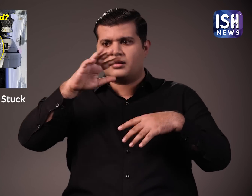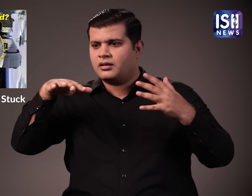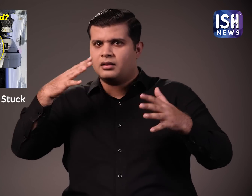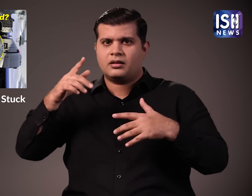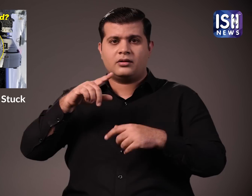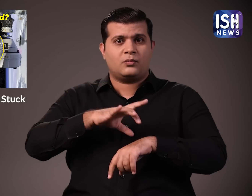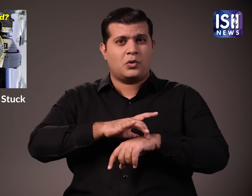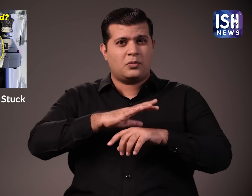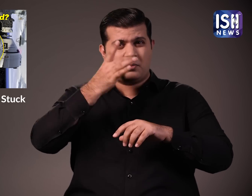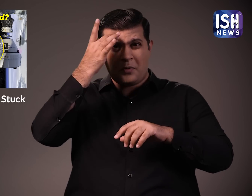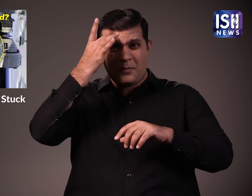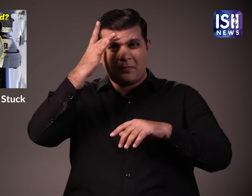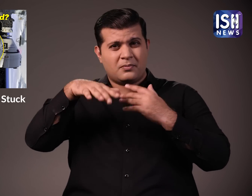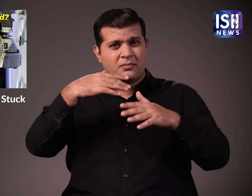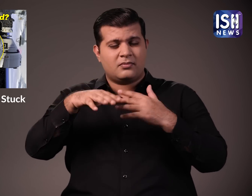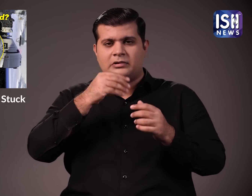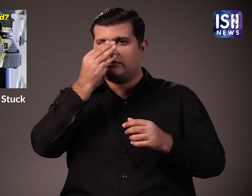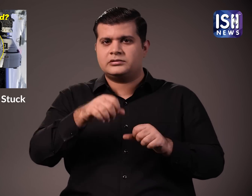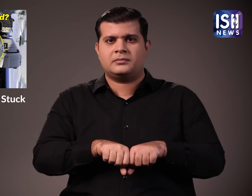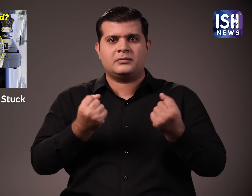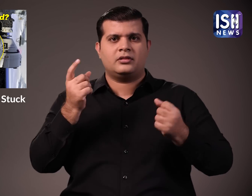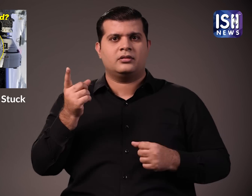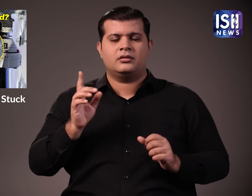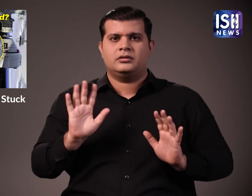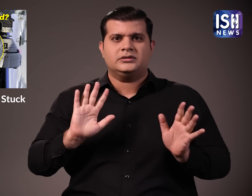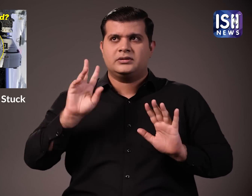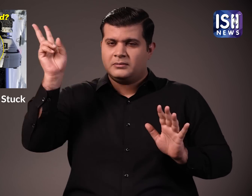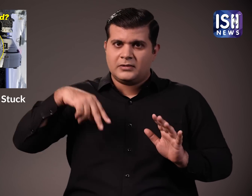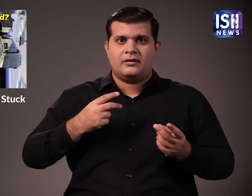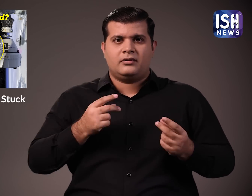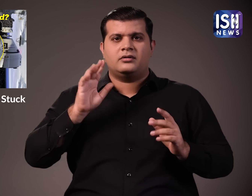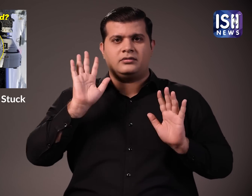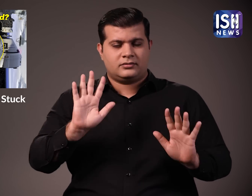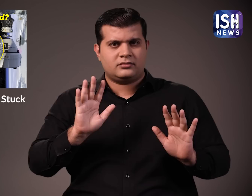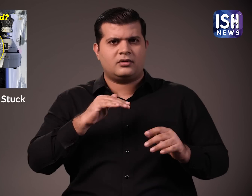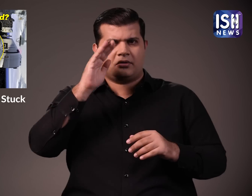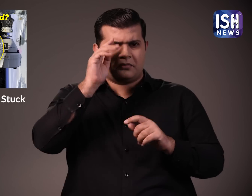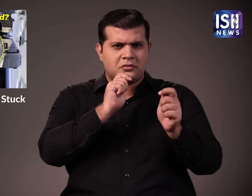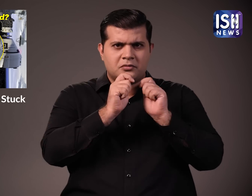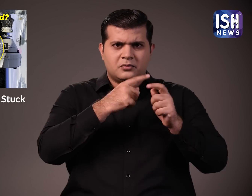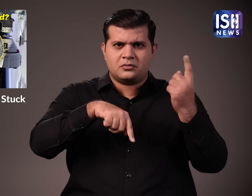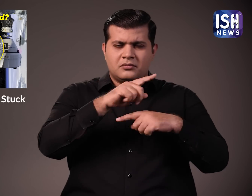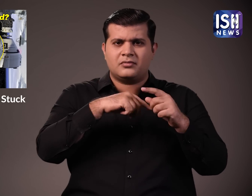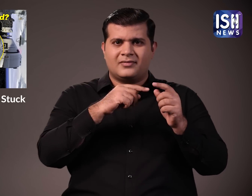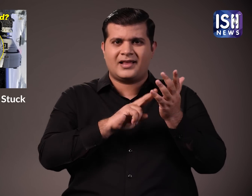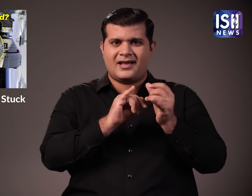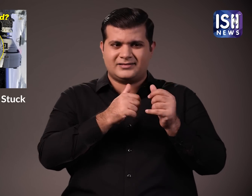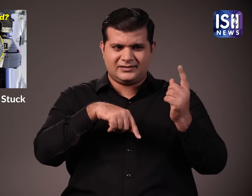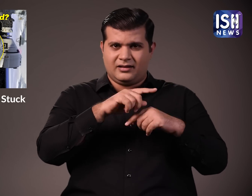Sunlight is not there. This can cause bone density issues and can make them brittle as well. So people want them to return